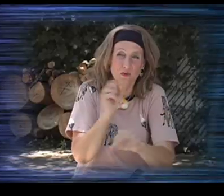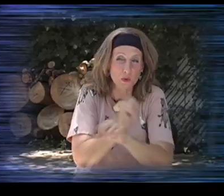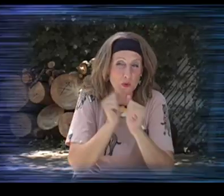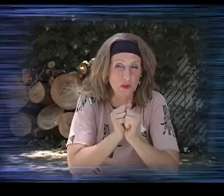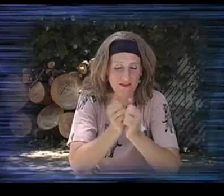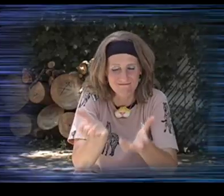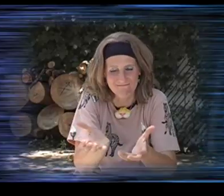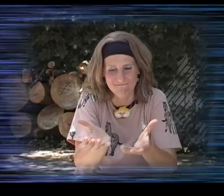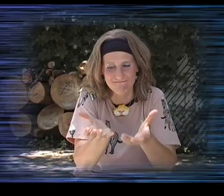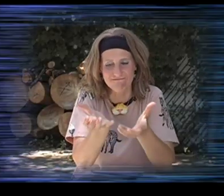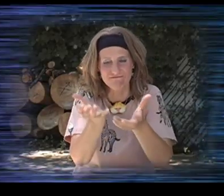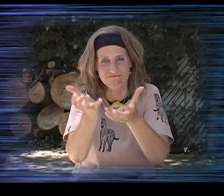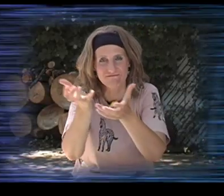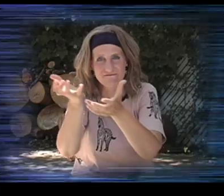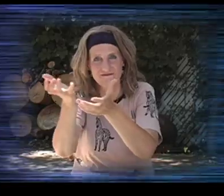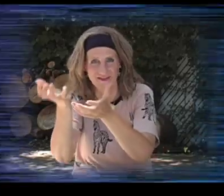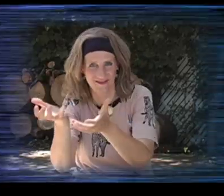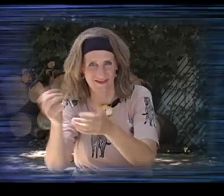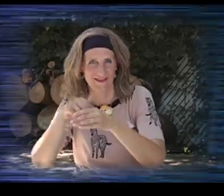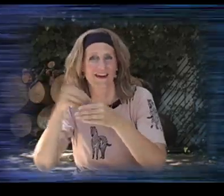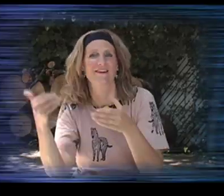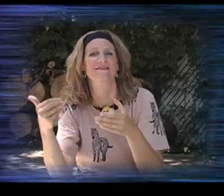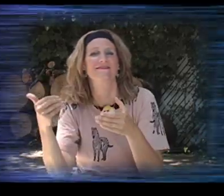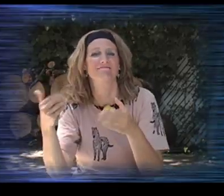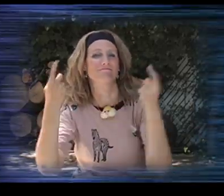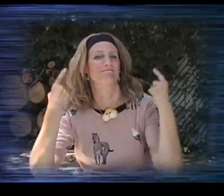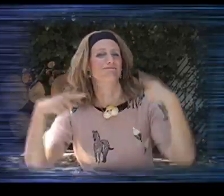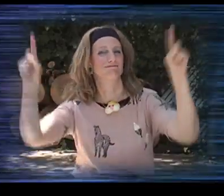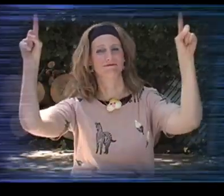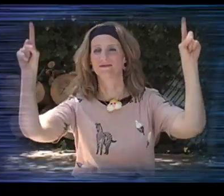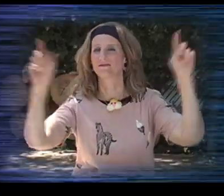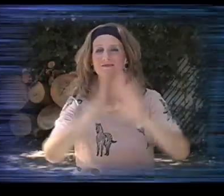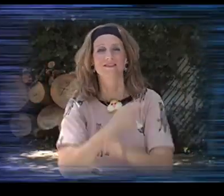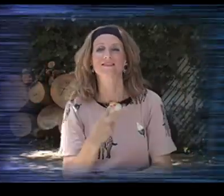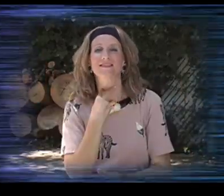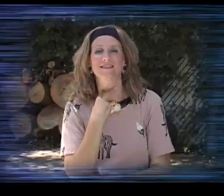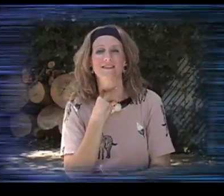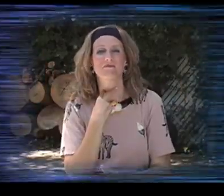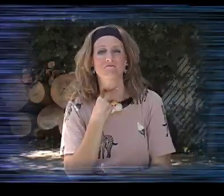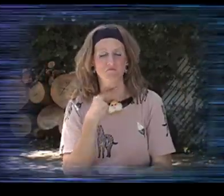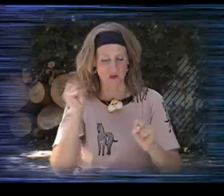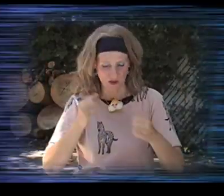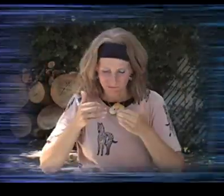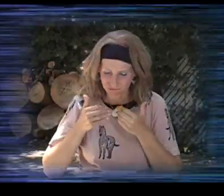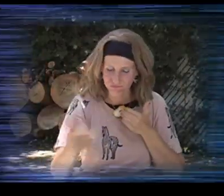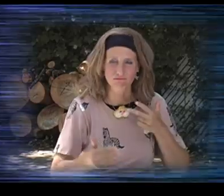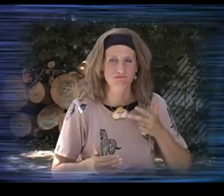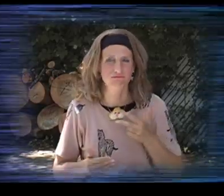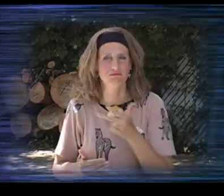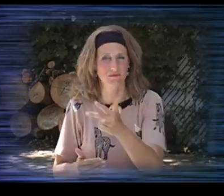And as they were working together. And together, they were able to lift that van out of the mud successfully. And we weren't stuck any longer. We were able to